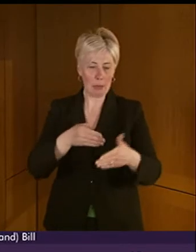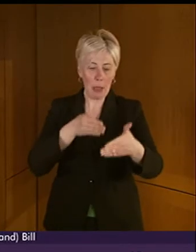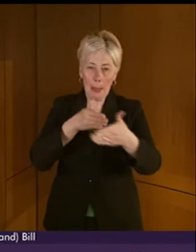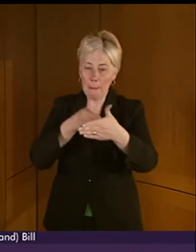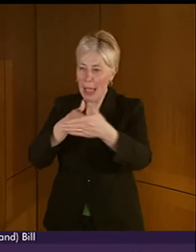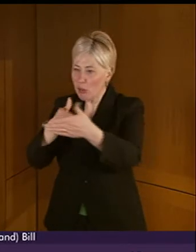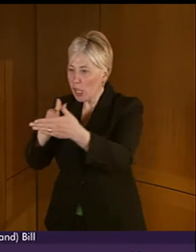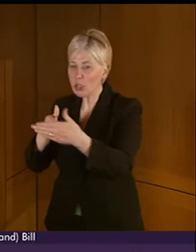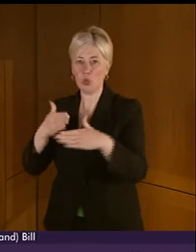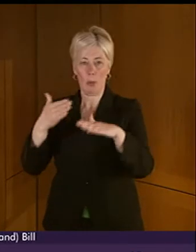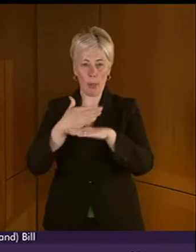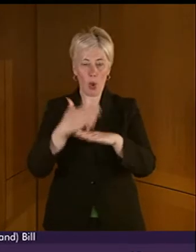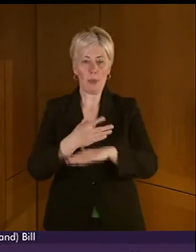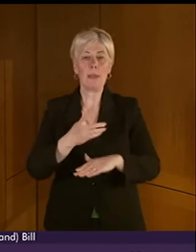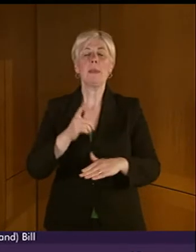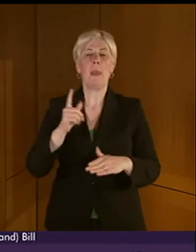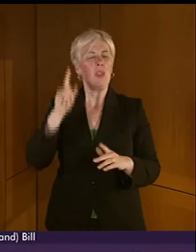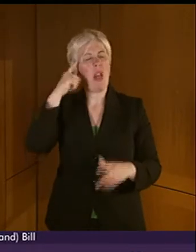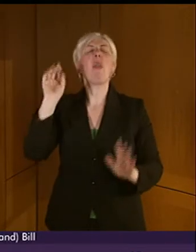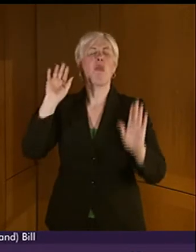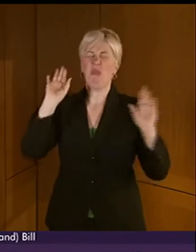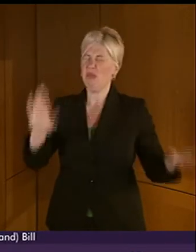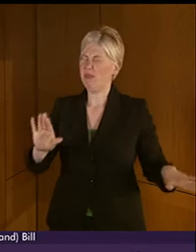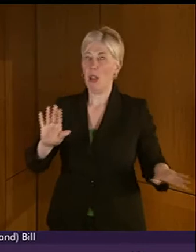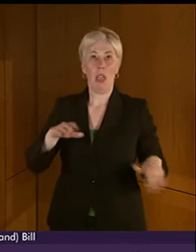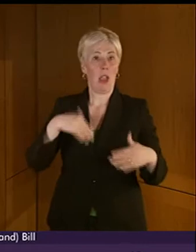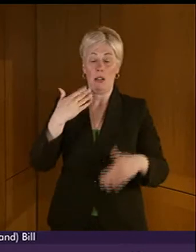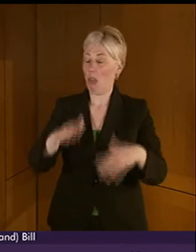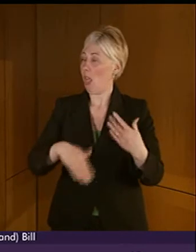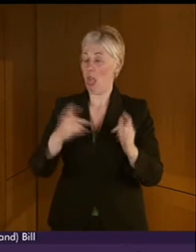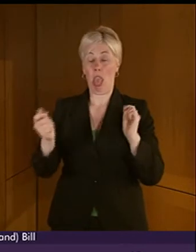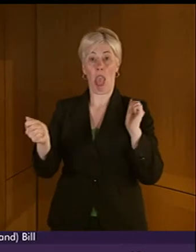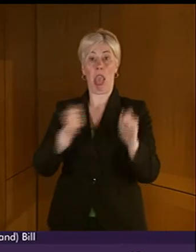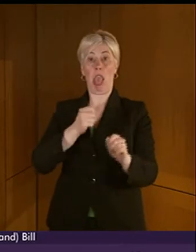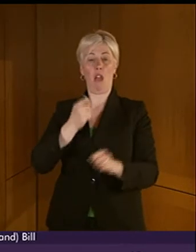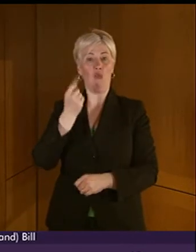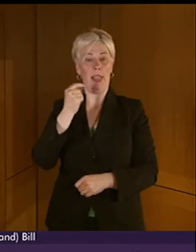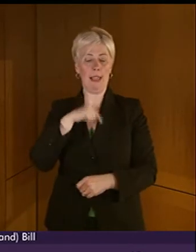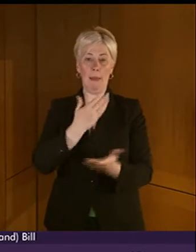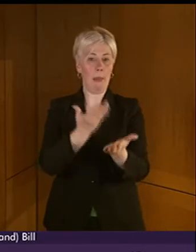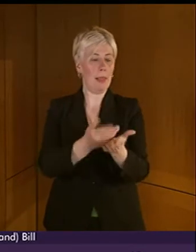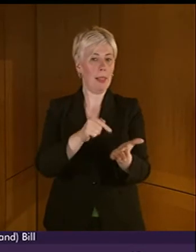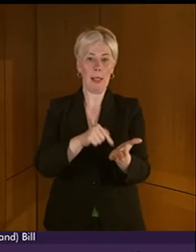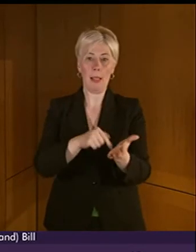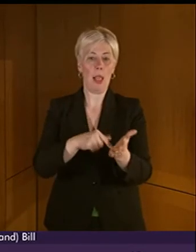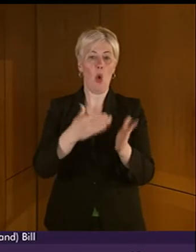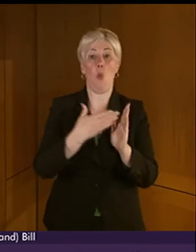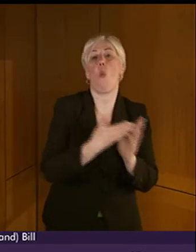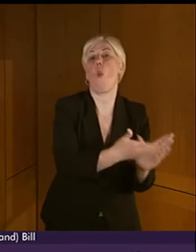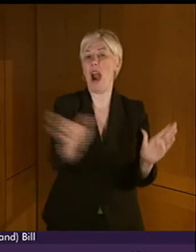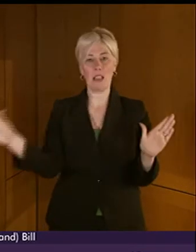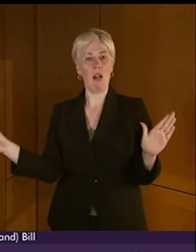employment. But it very quickly became apparent that the bill here was seeking to achieve something wider than